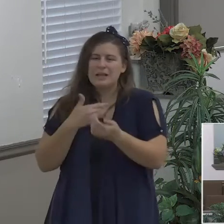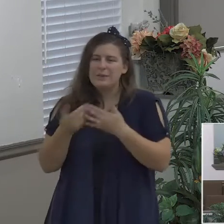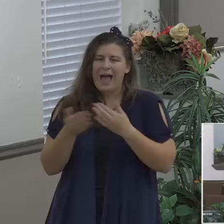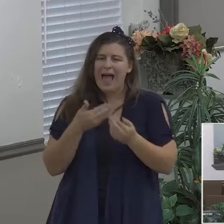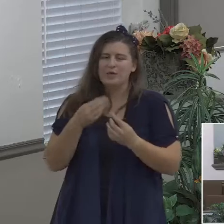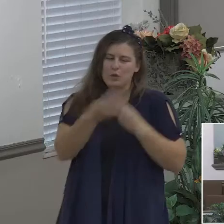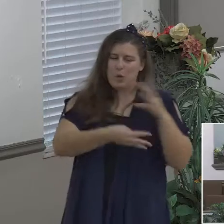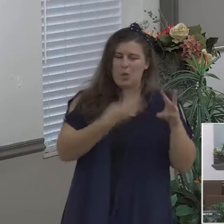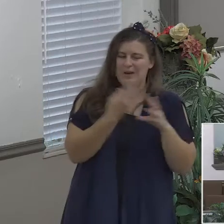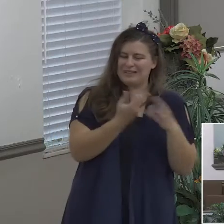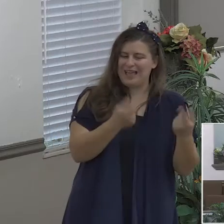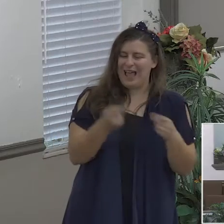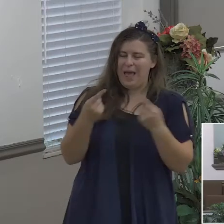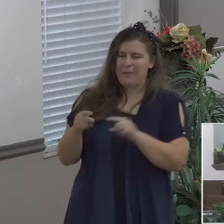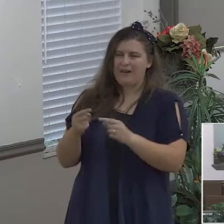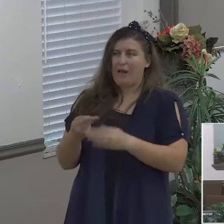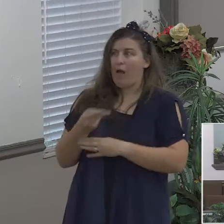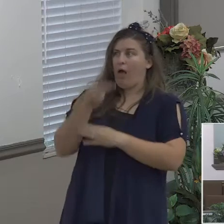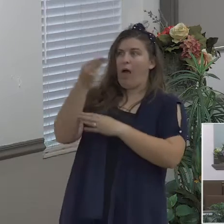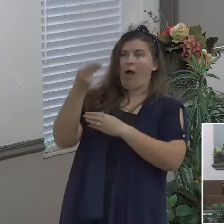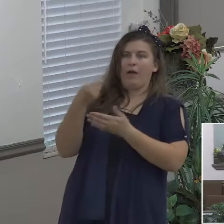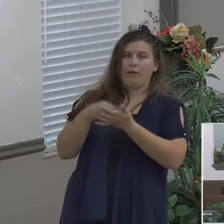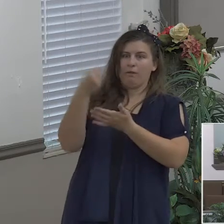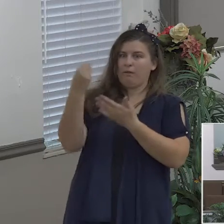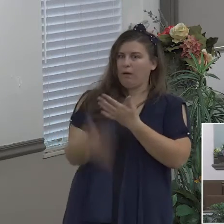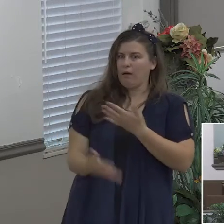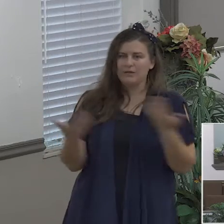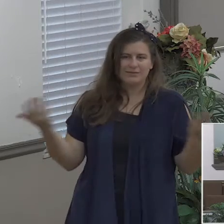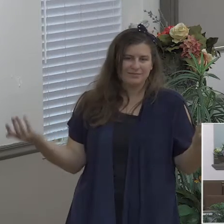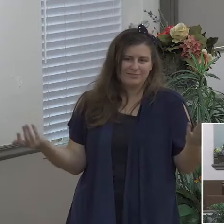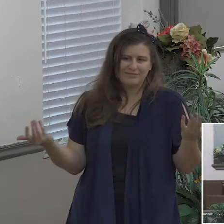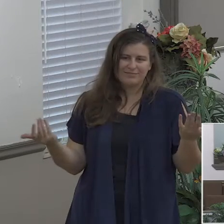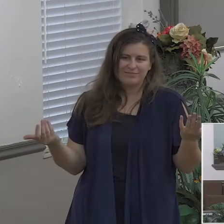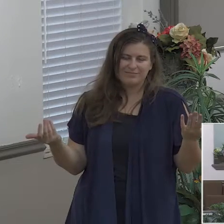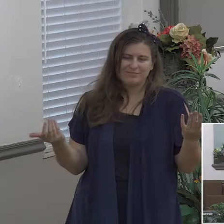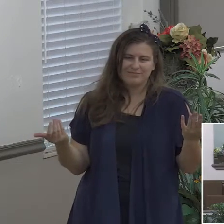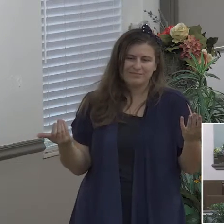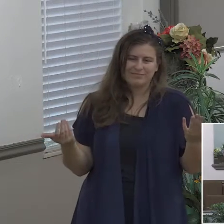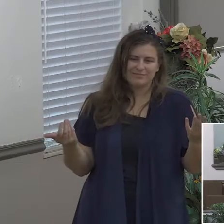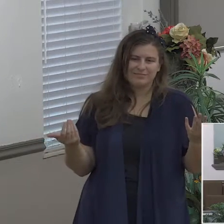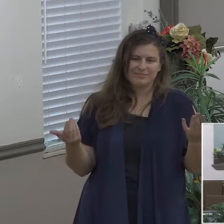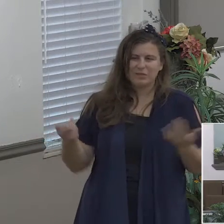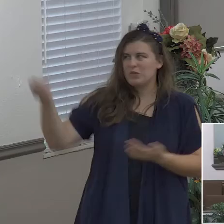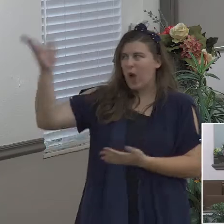all of a sudden all of a sudden the dollar isn't going as far as it used to go